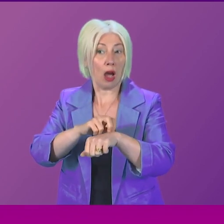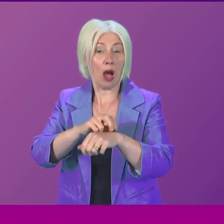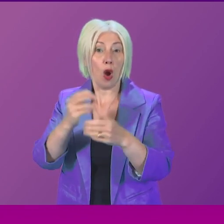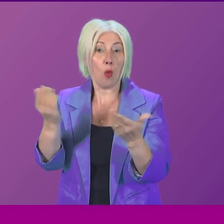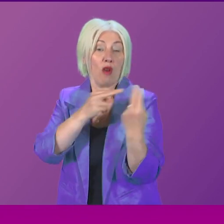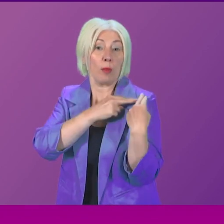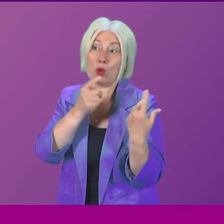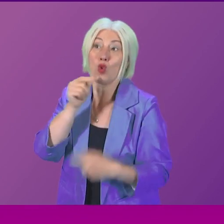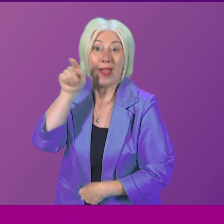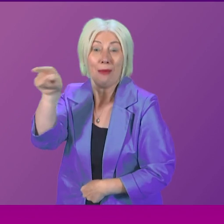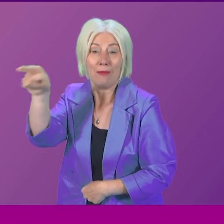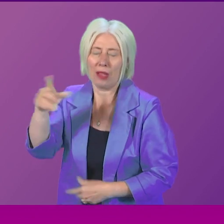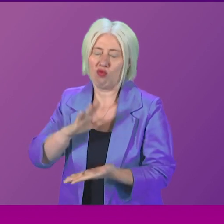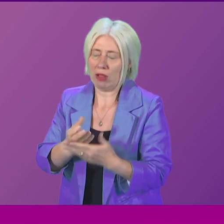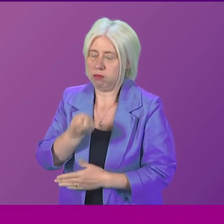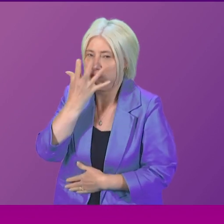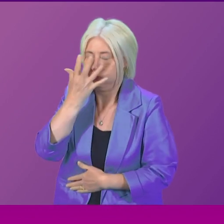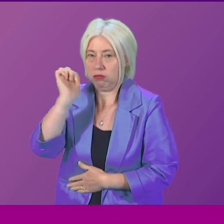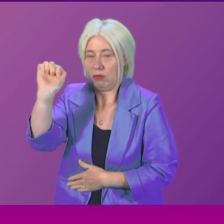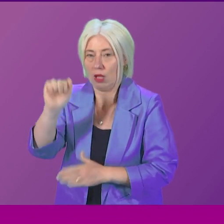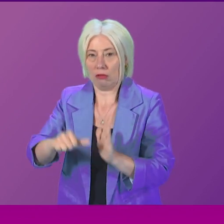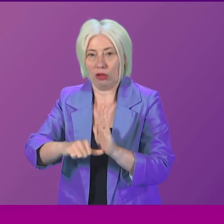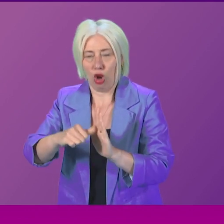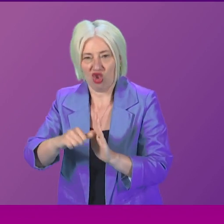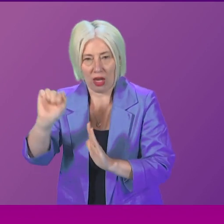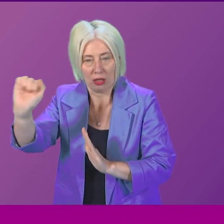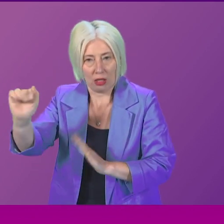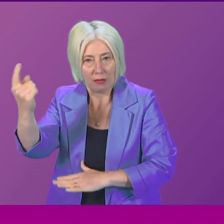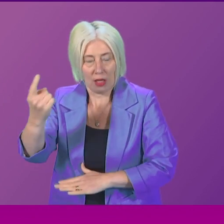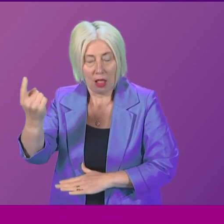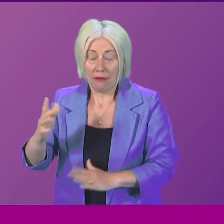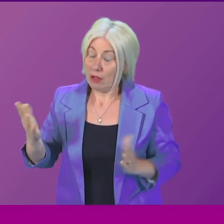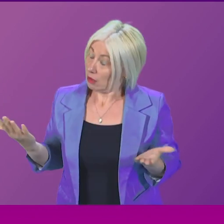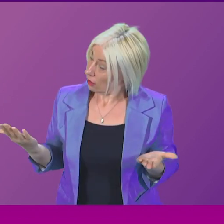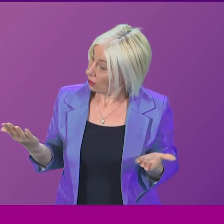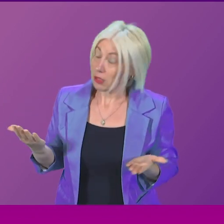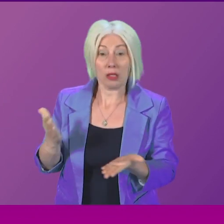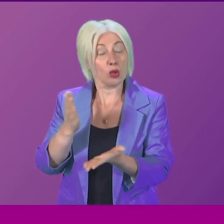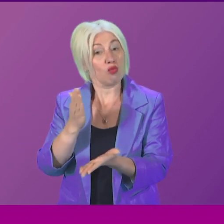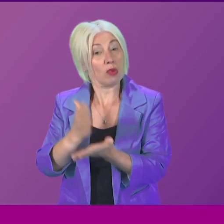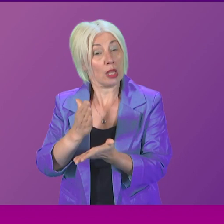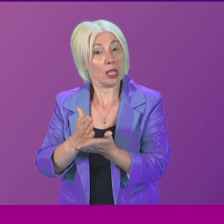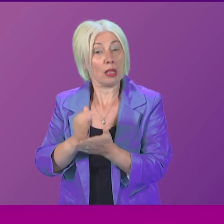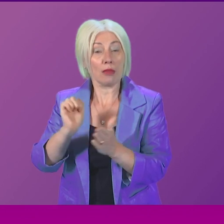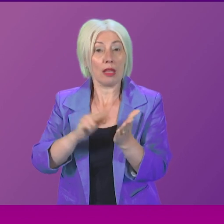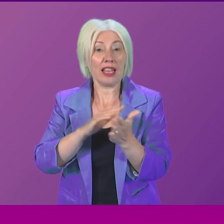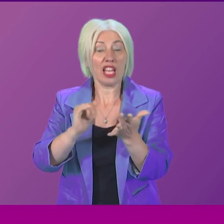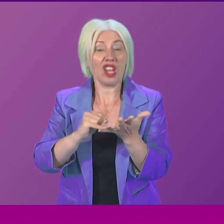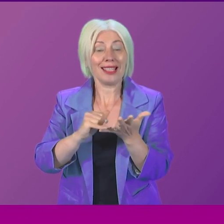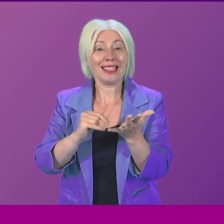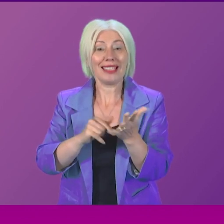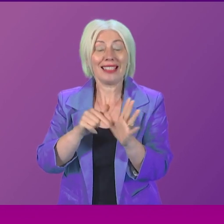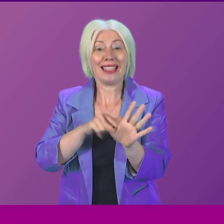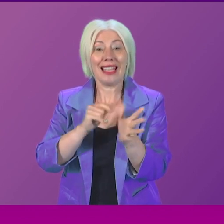Jamel himself. A disgraced surgeon, and therefore it is right, of course, that NHS TSI does